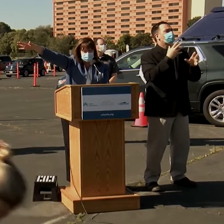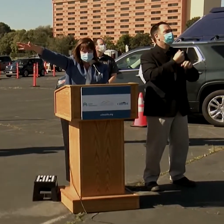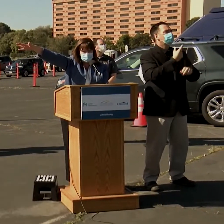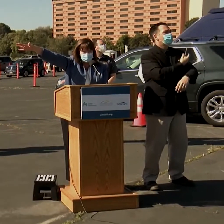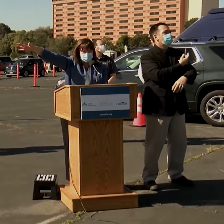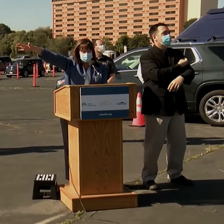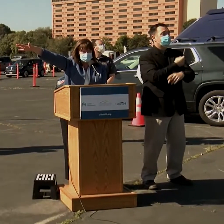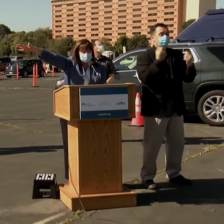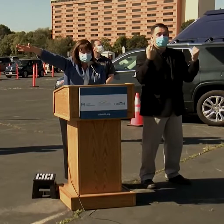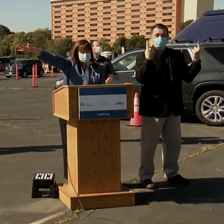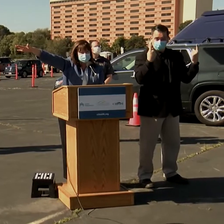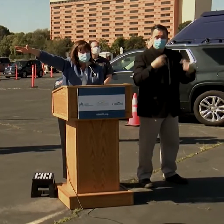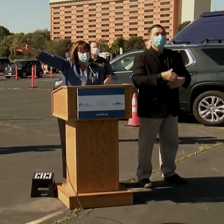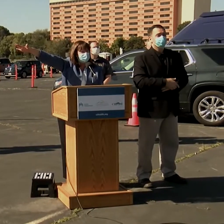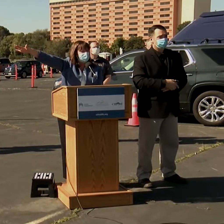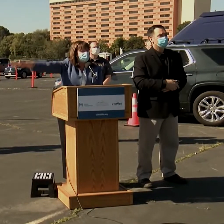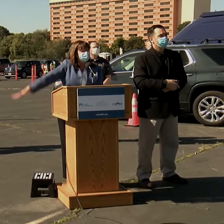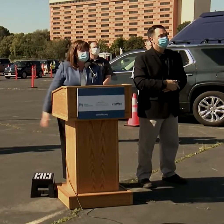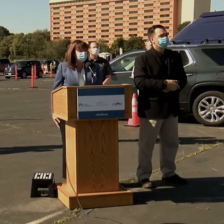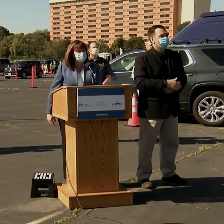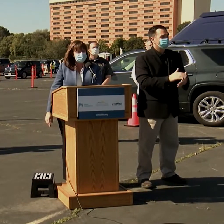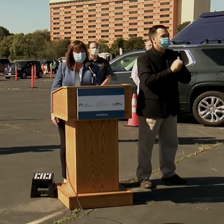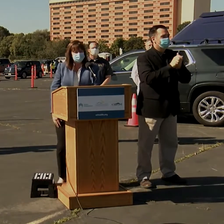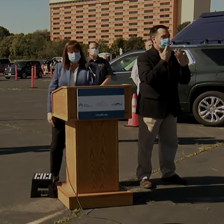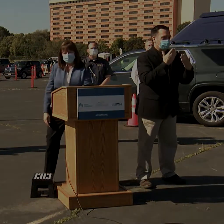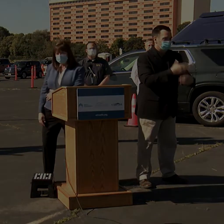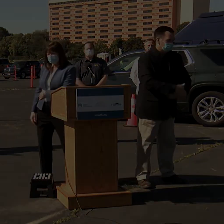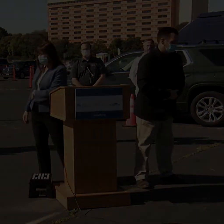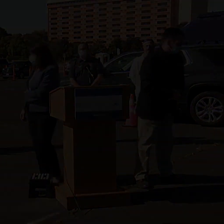getting their shots. Does that make some sense? All right. Thank you all.